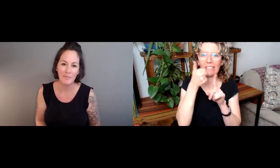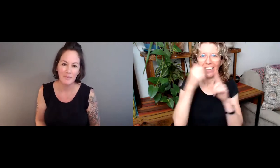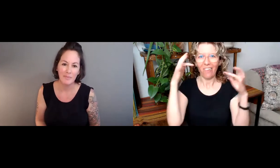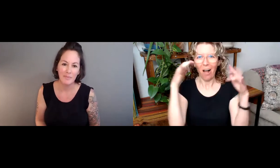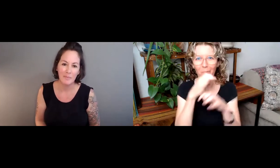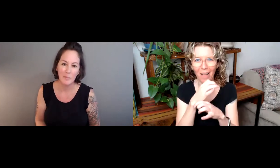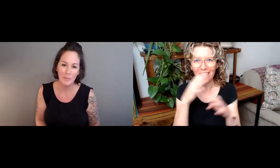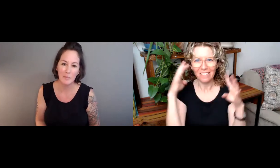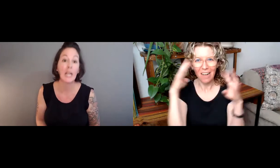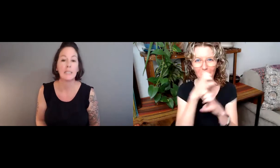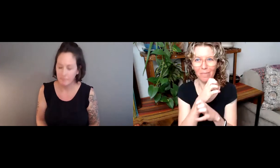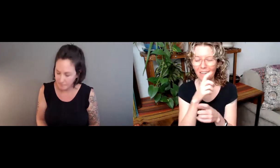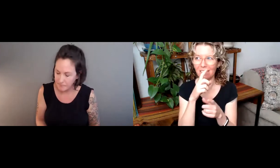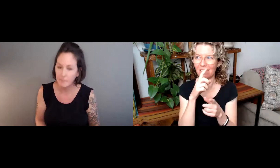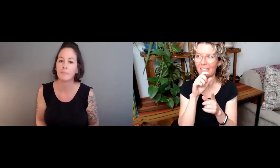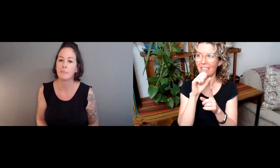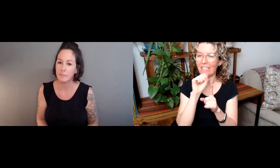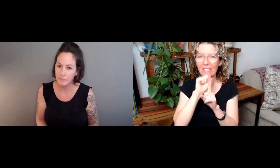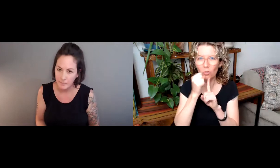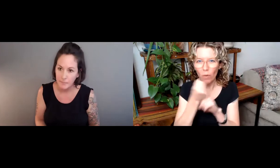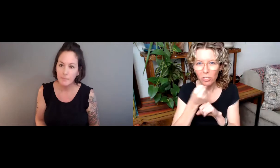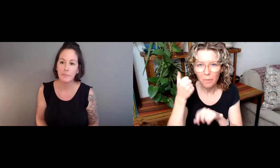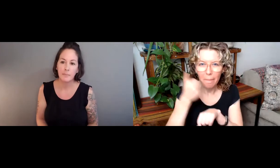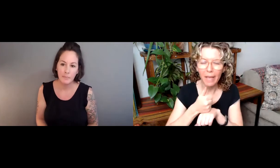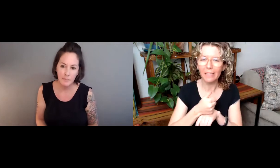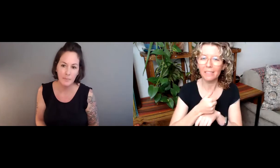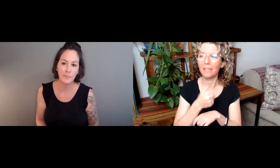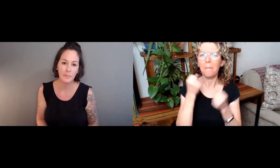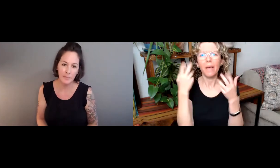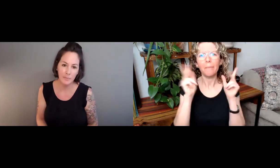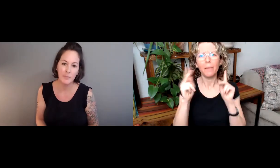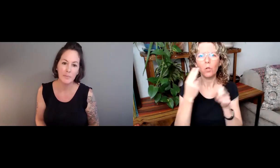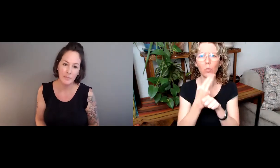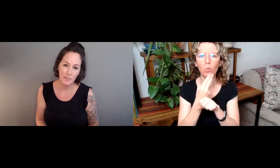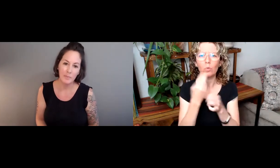And it's very complicated because language itself is very complex.